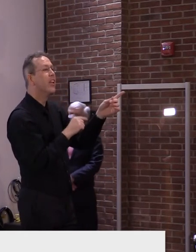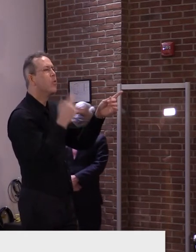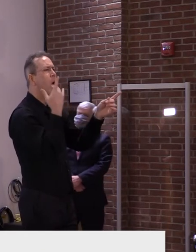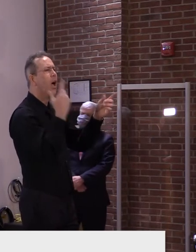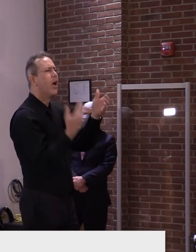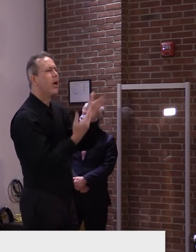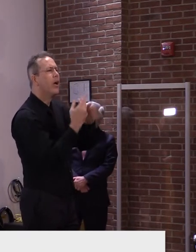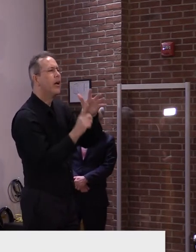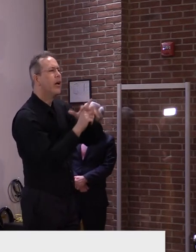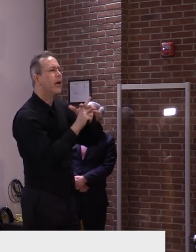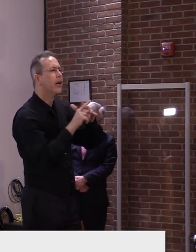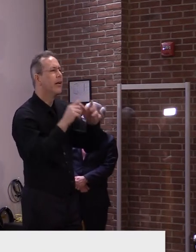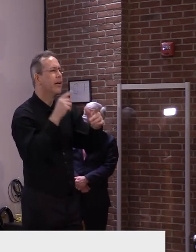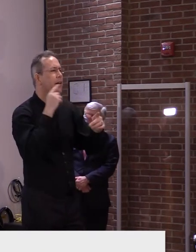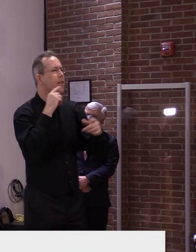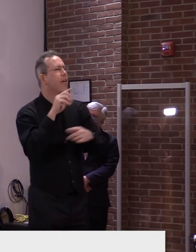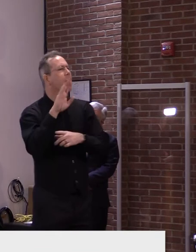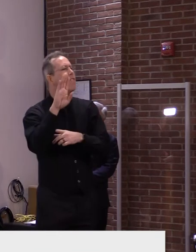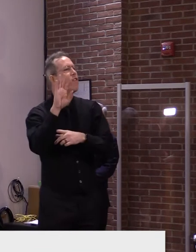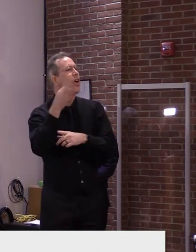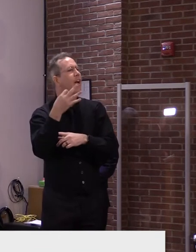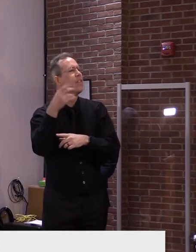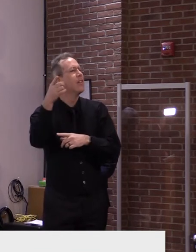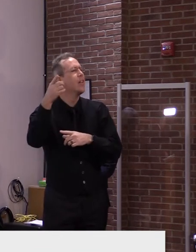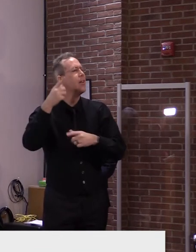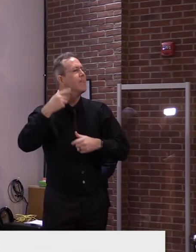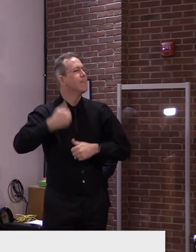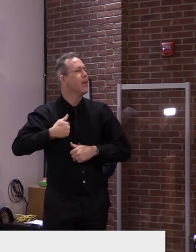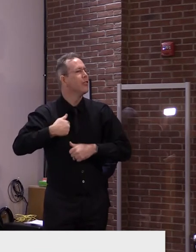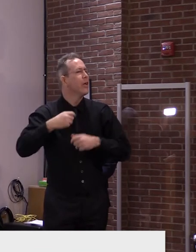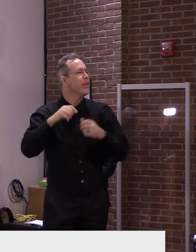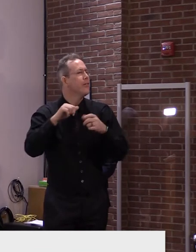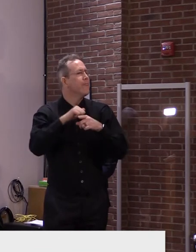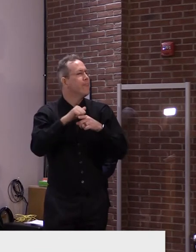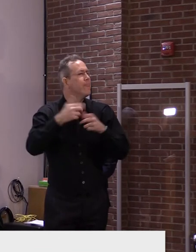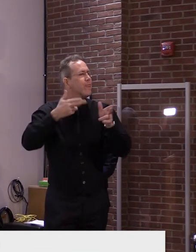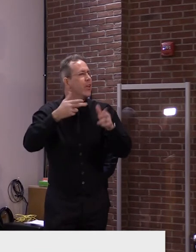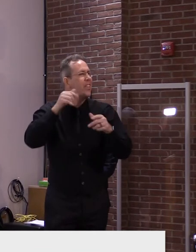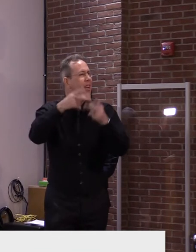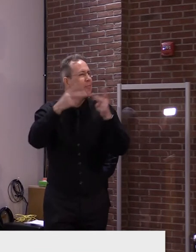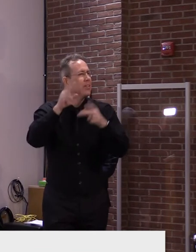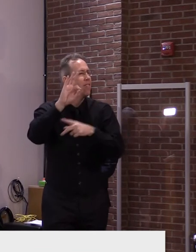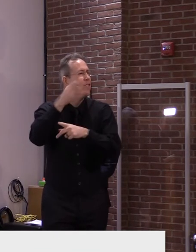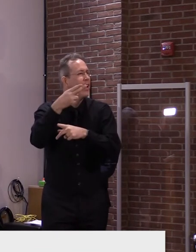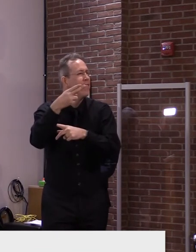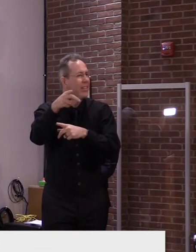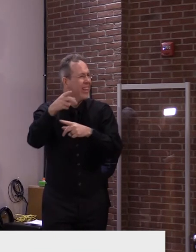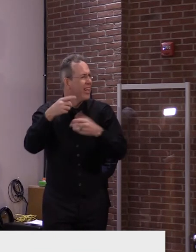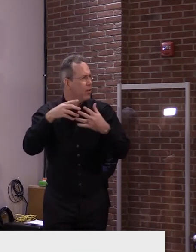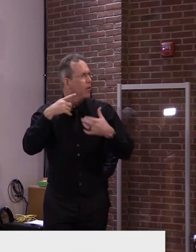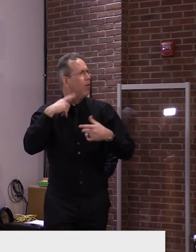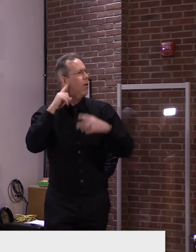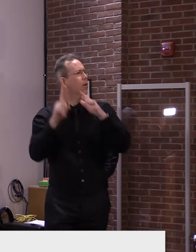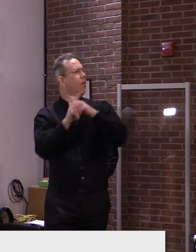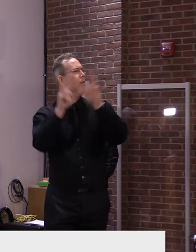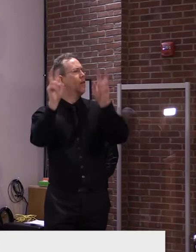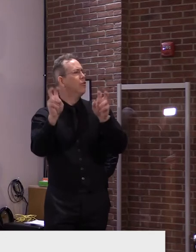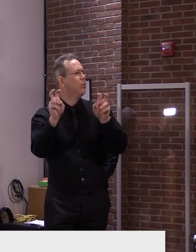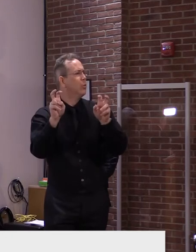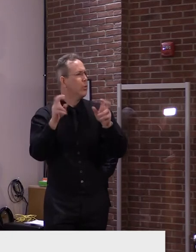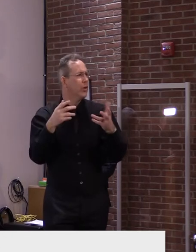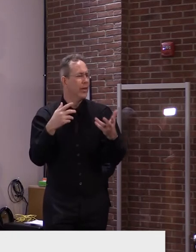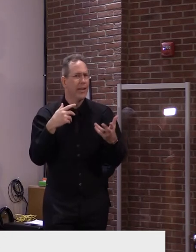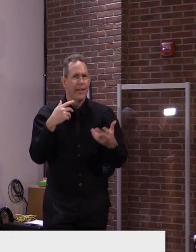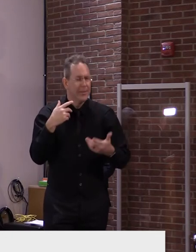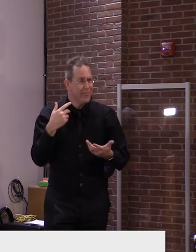Yeah, again, I'm... additional thoughts on that, or... Yeah, unfortunately, Erin, I didn't hear all of that once again, but, uh, uh, but,